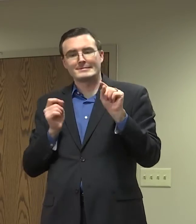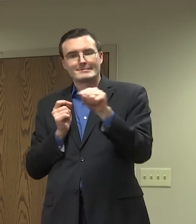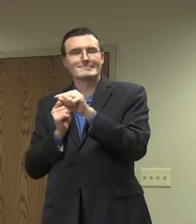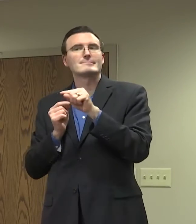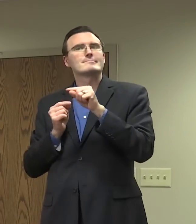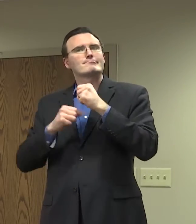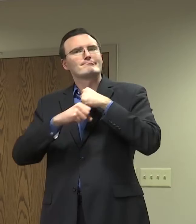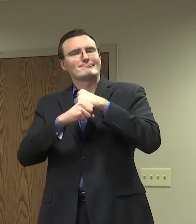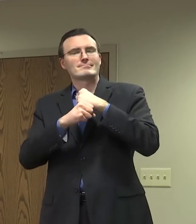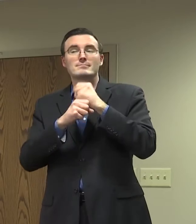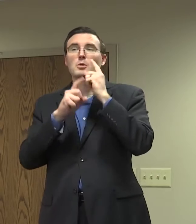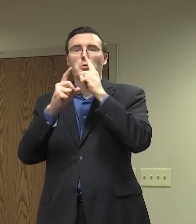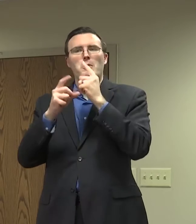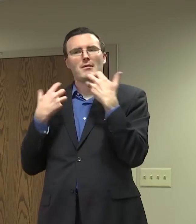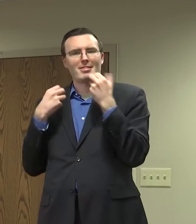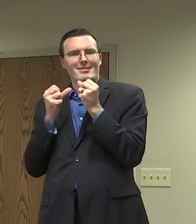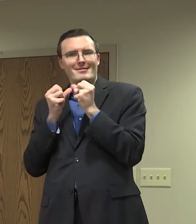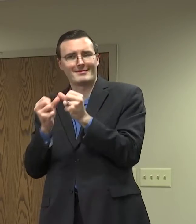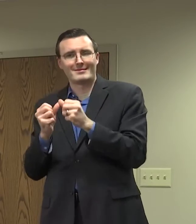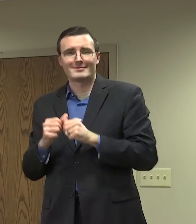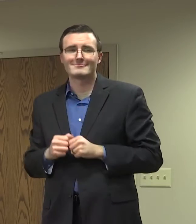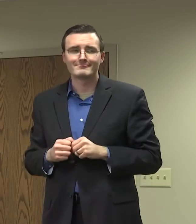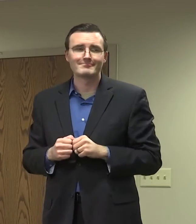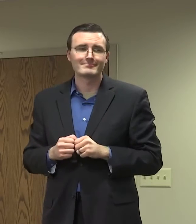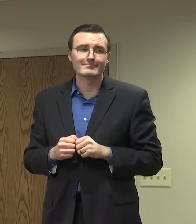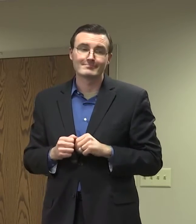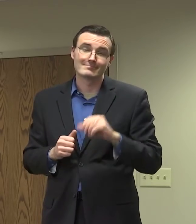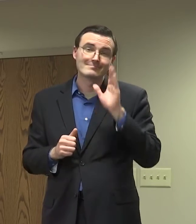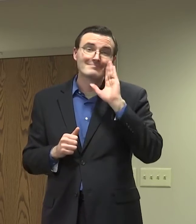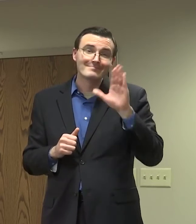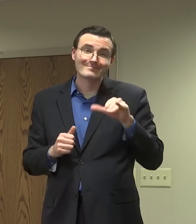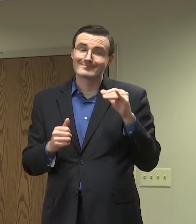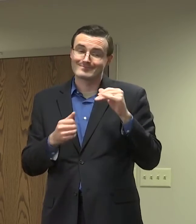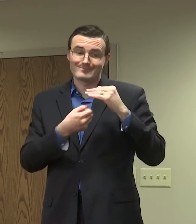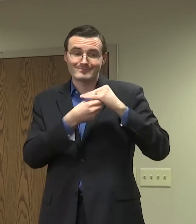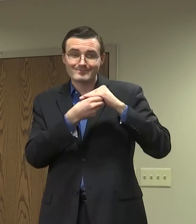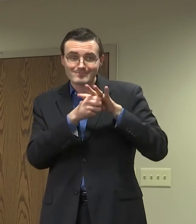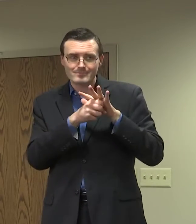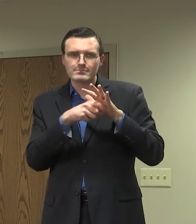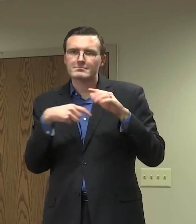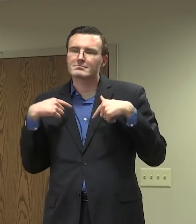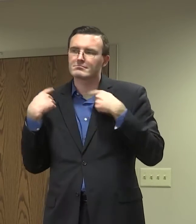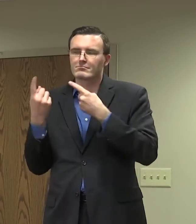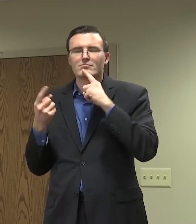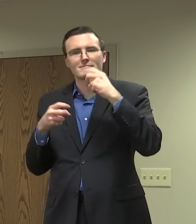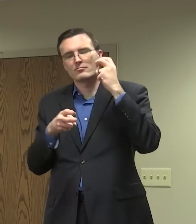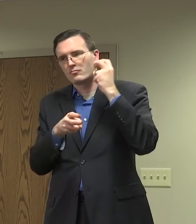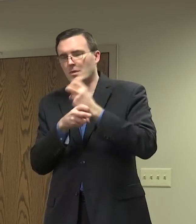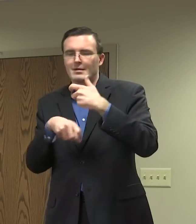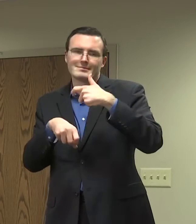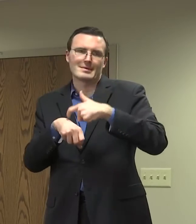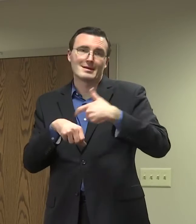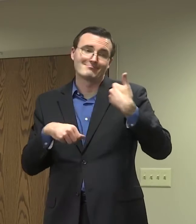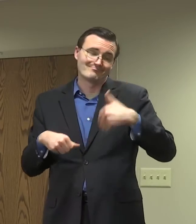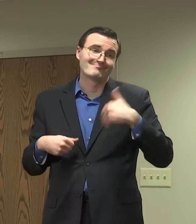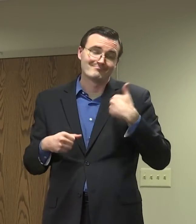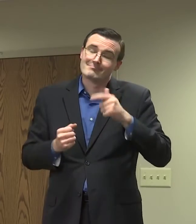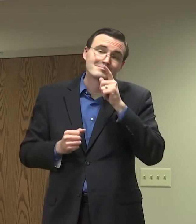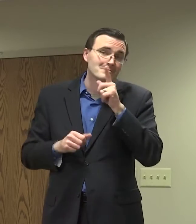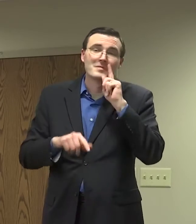This is really been difficult for every single person in our community. If you own a business or